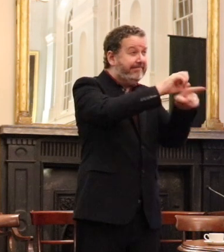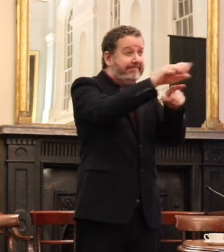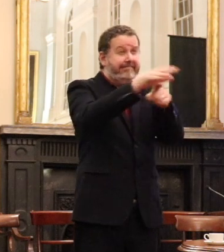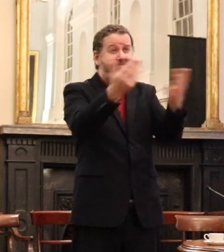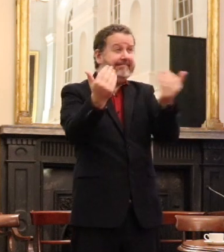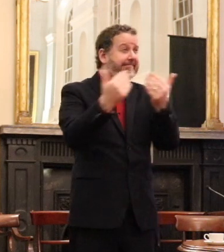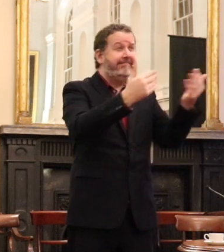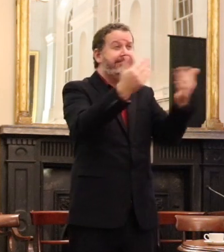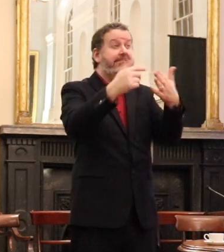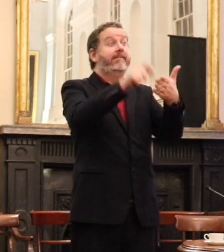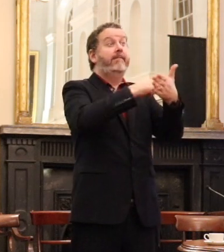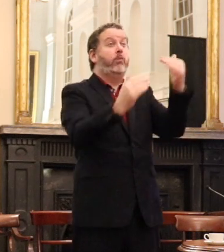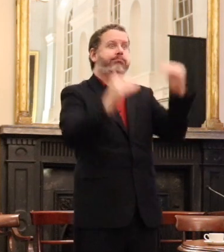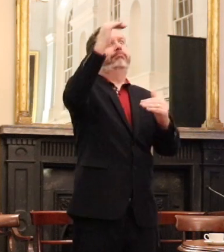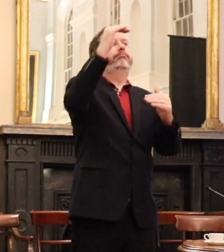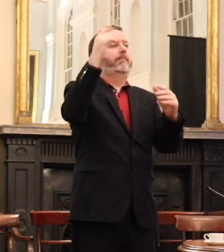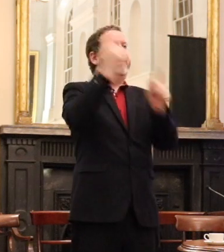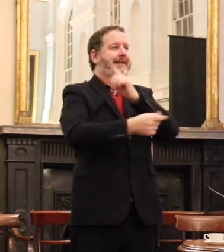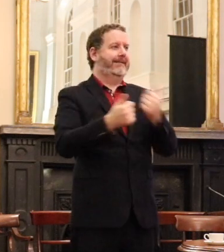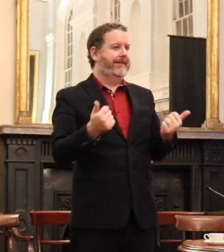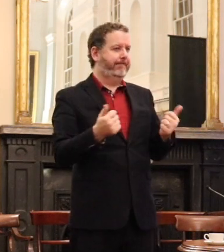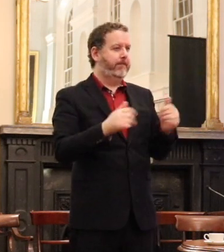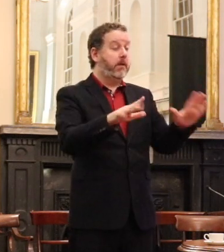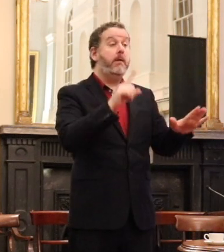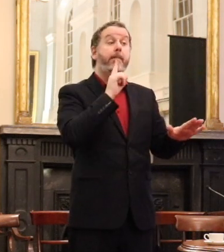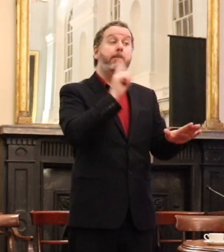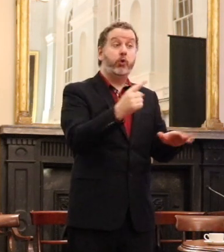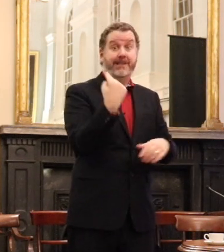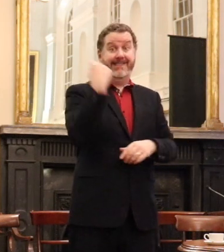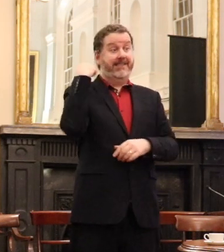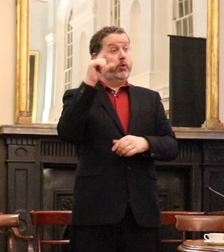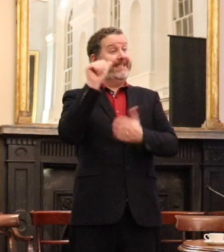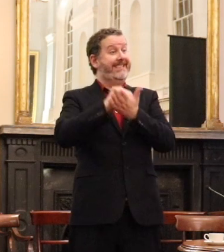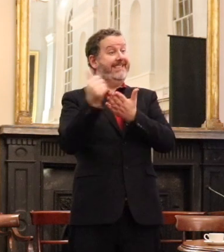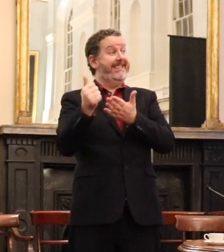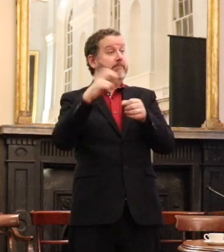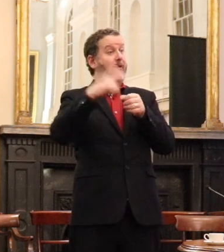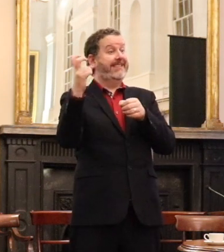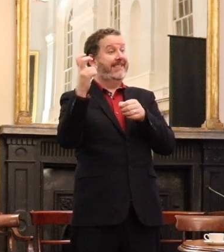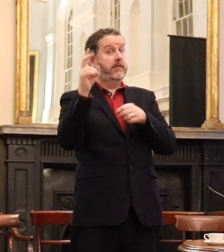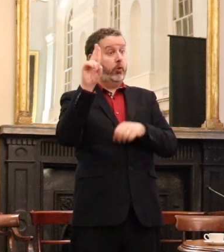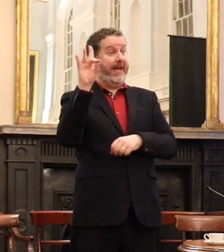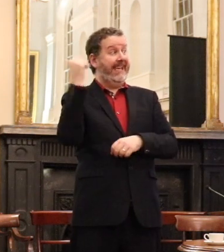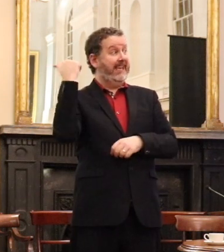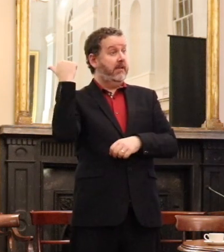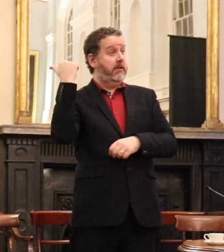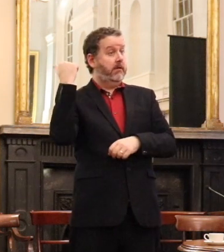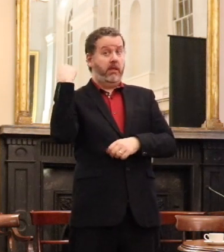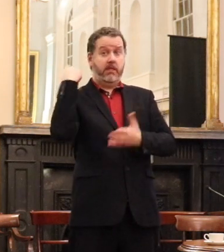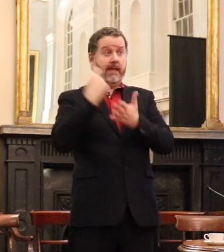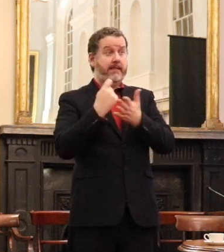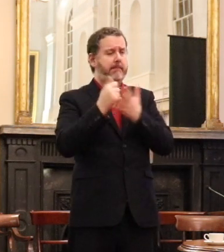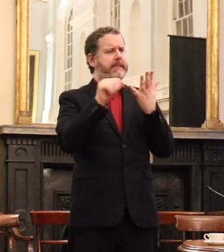in the United Kingdom in 2016 Brexit which had over 60%